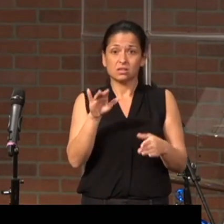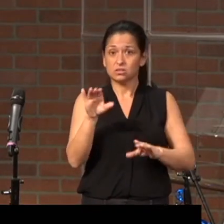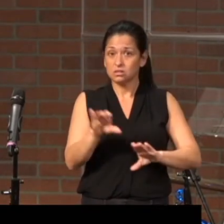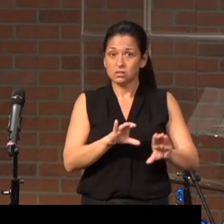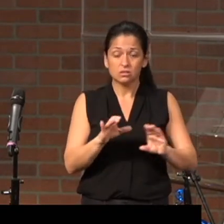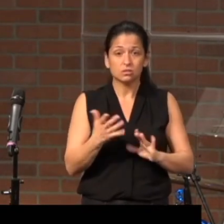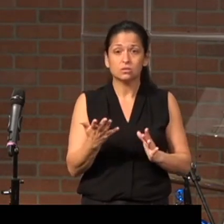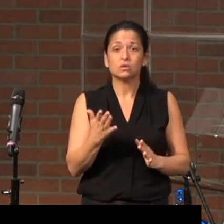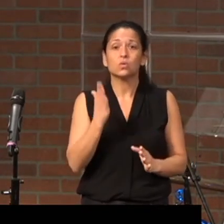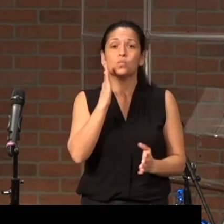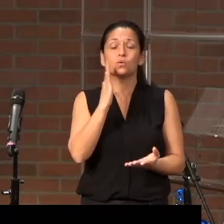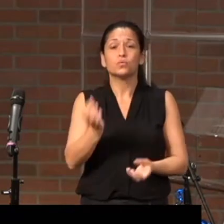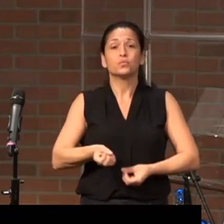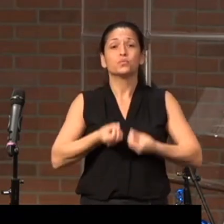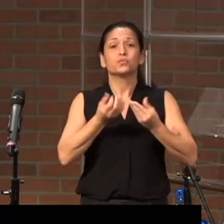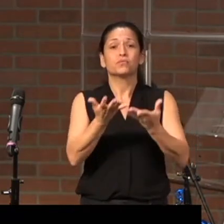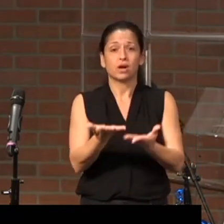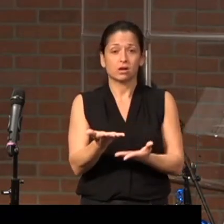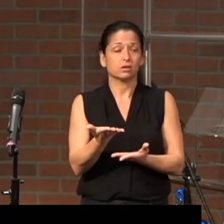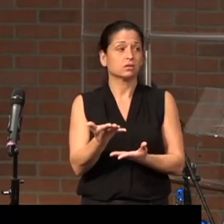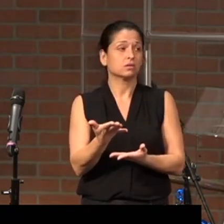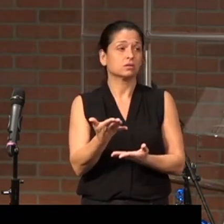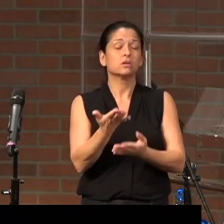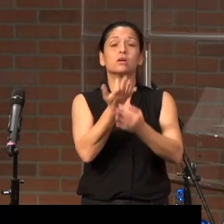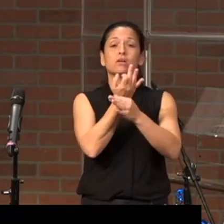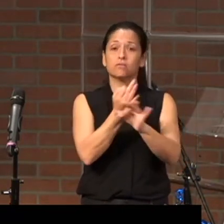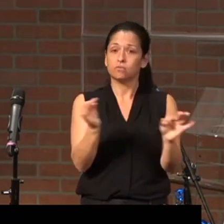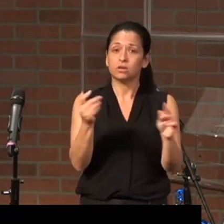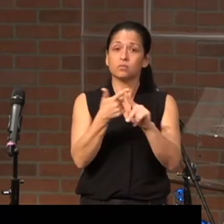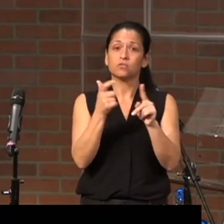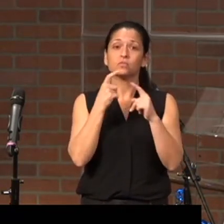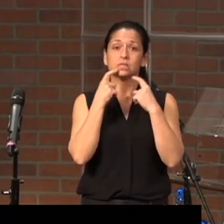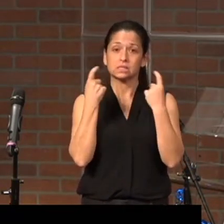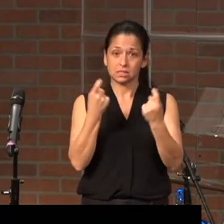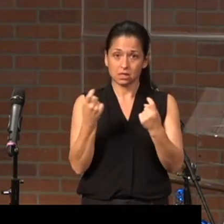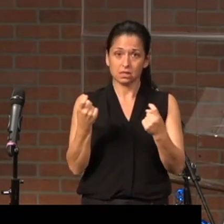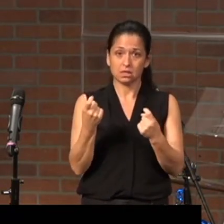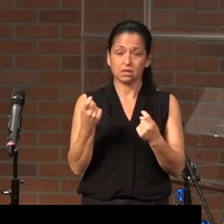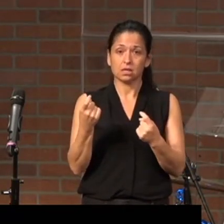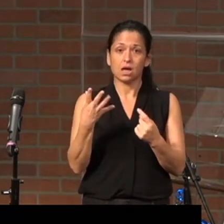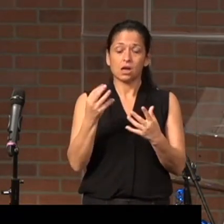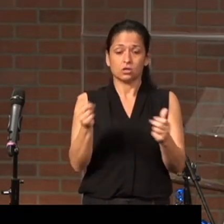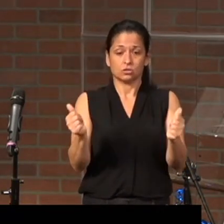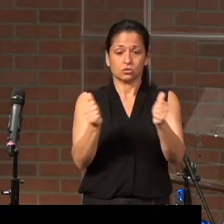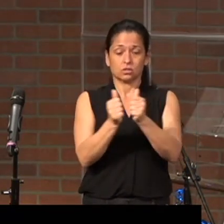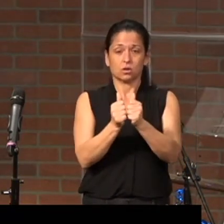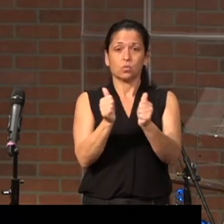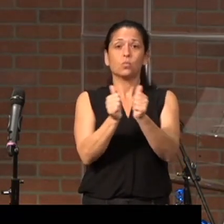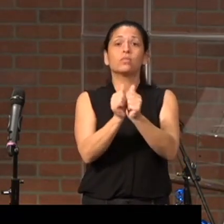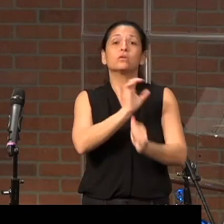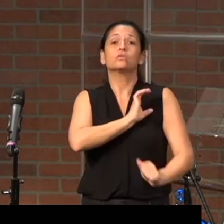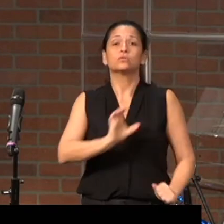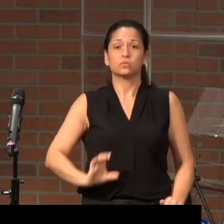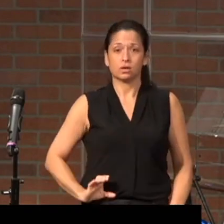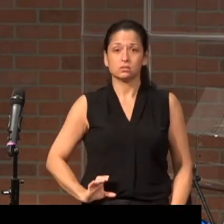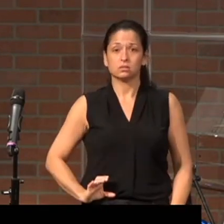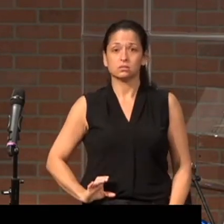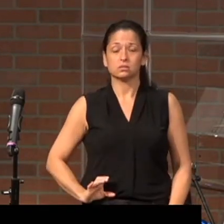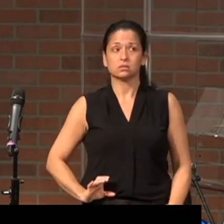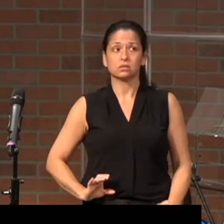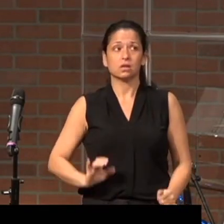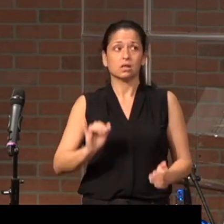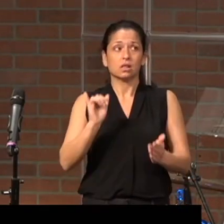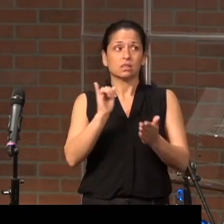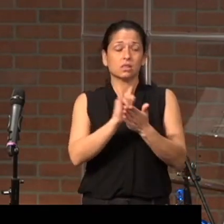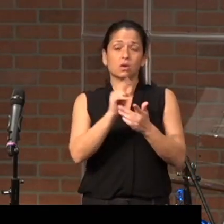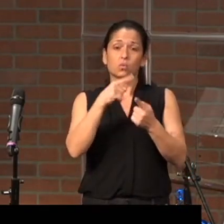is it provides liberation from sin and unification with Christ, that when we